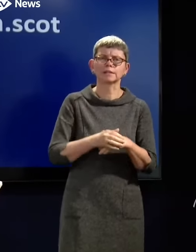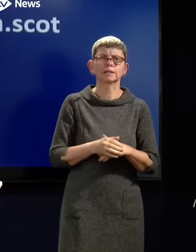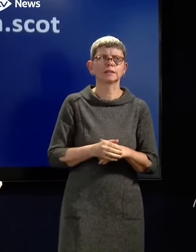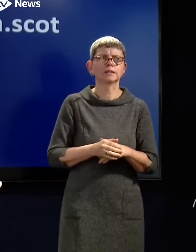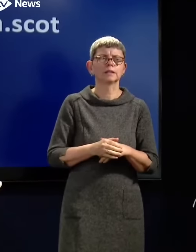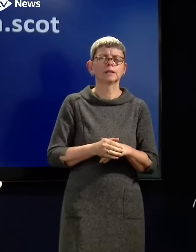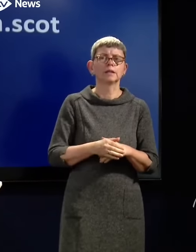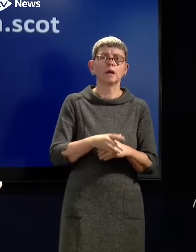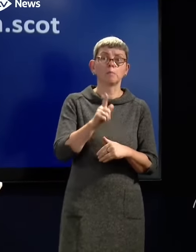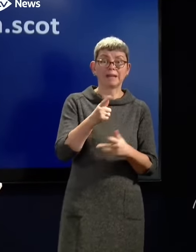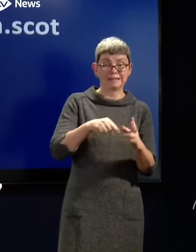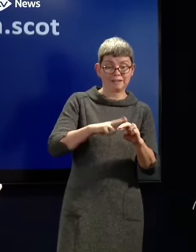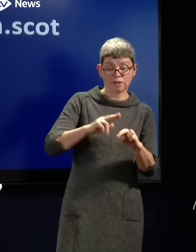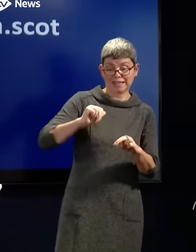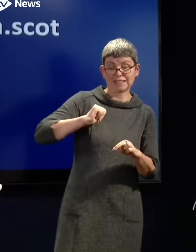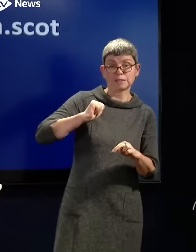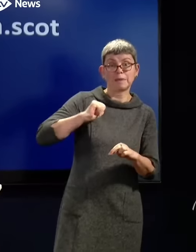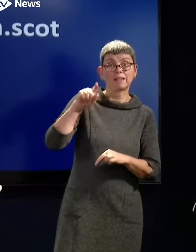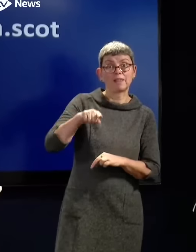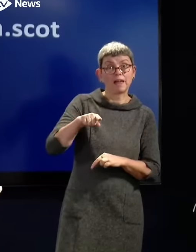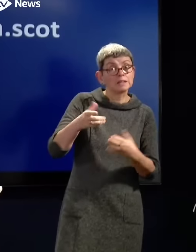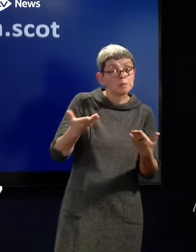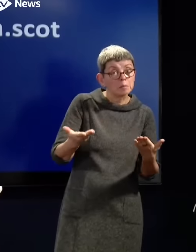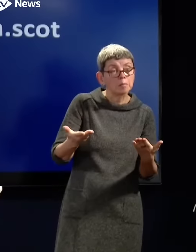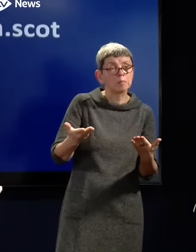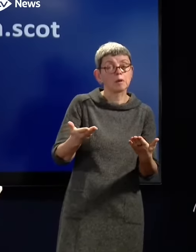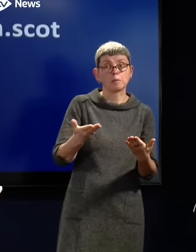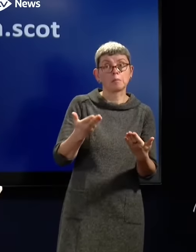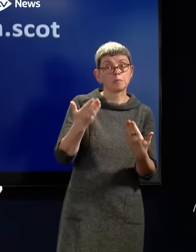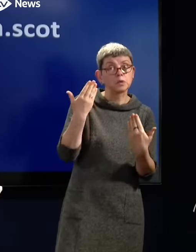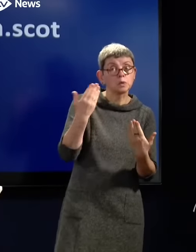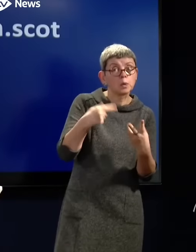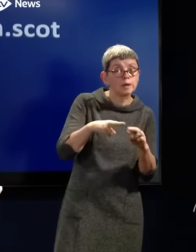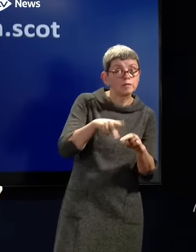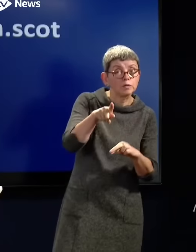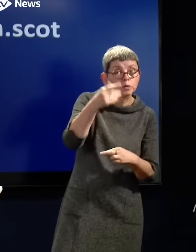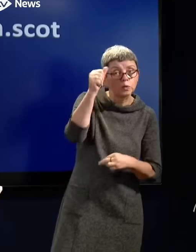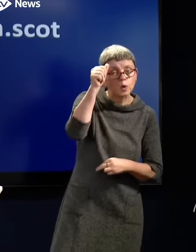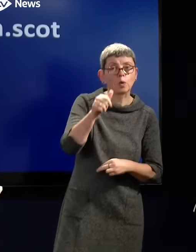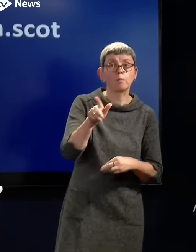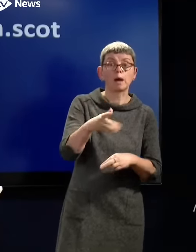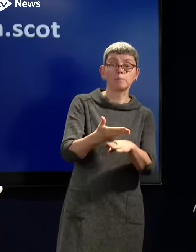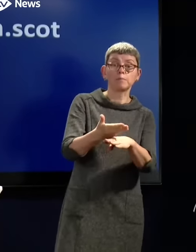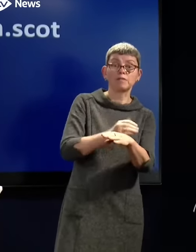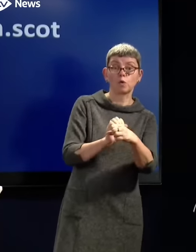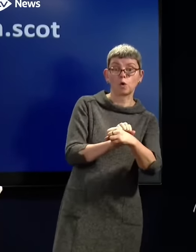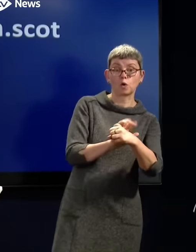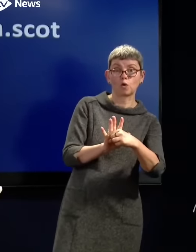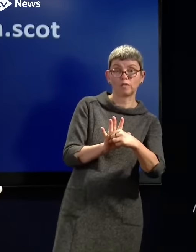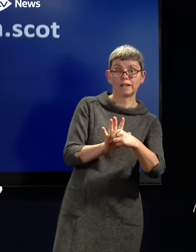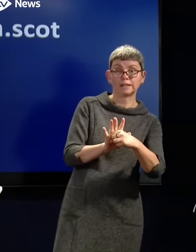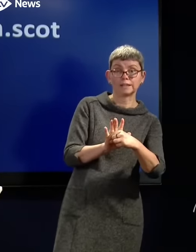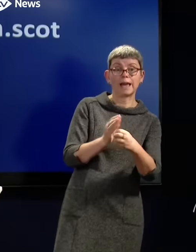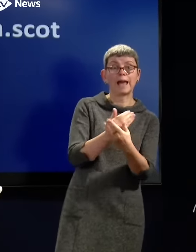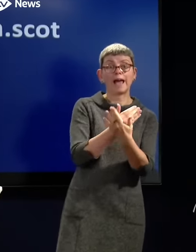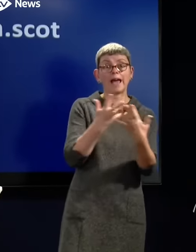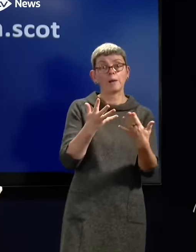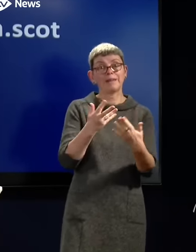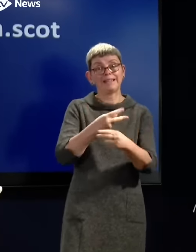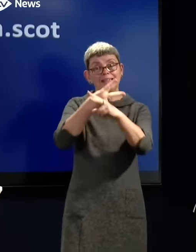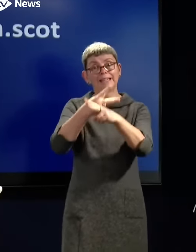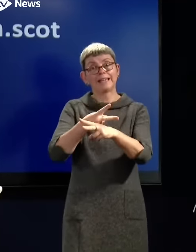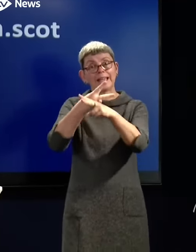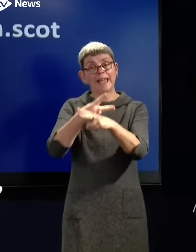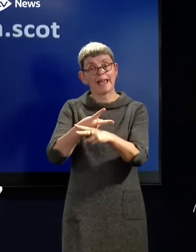about whether this would have been predictable, in fact, I don't know if this would surprise you, but prior to the pandemic, the number of those who were in care was